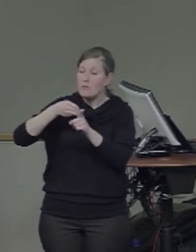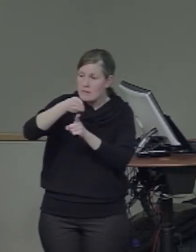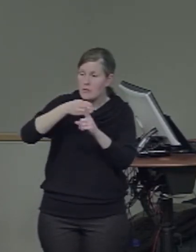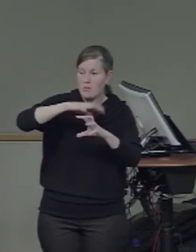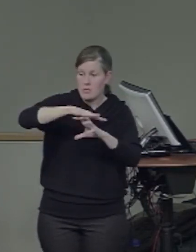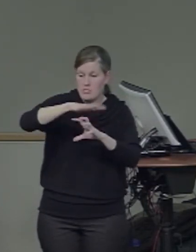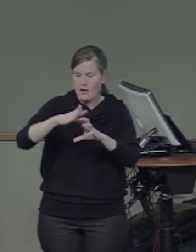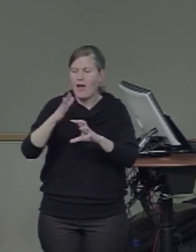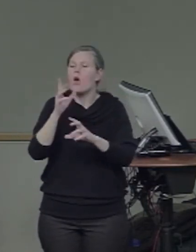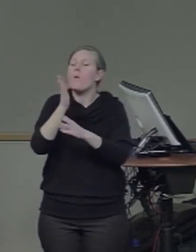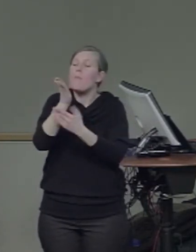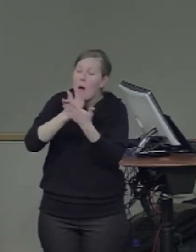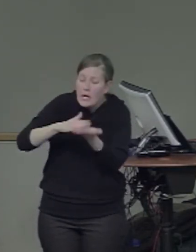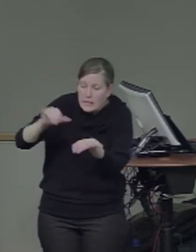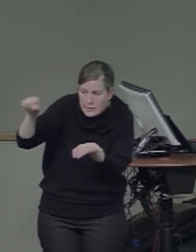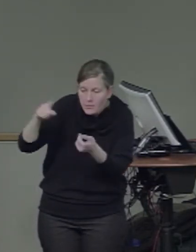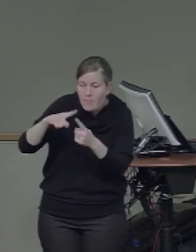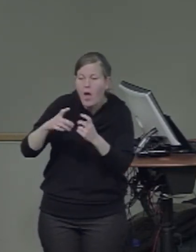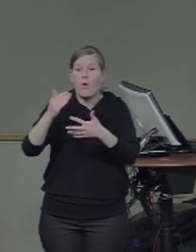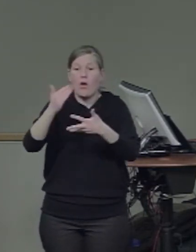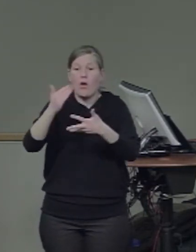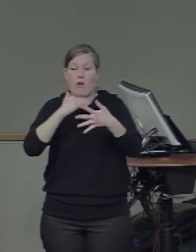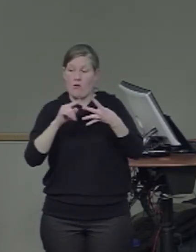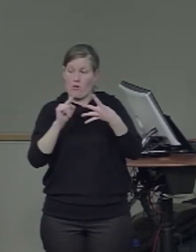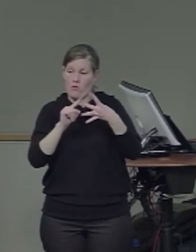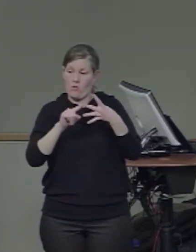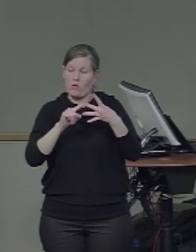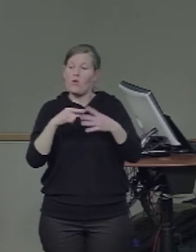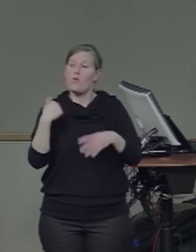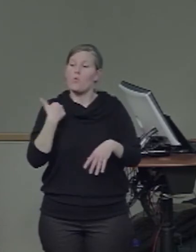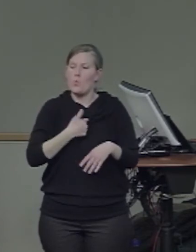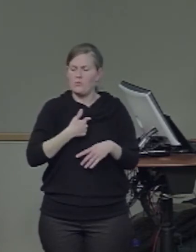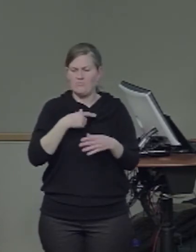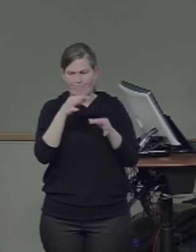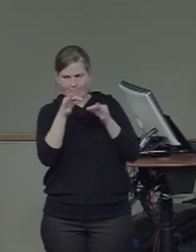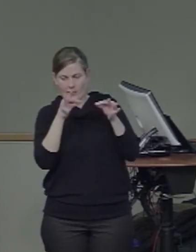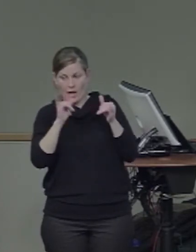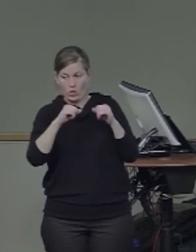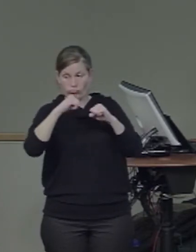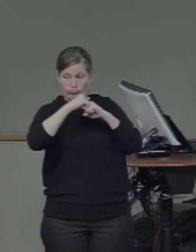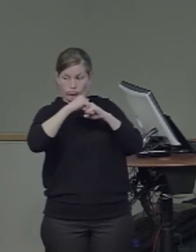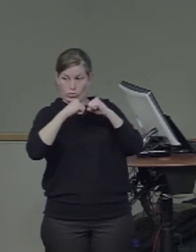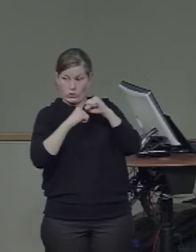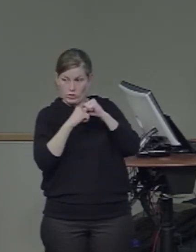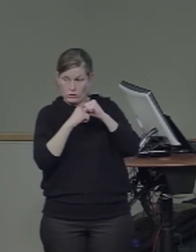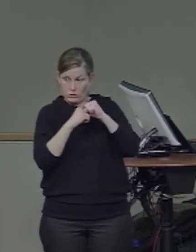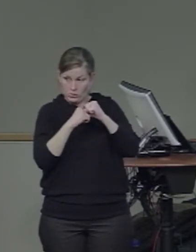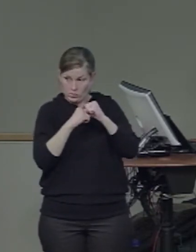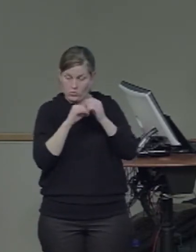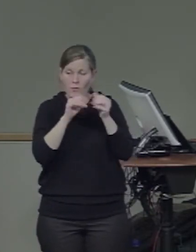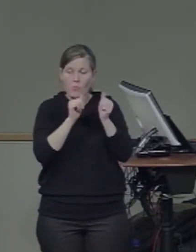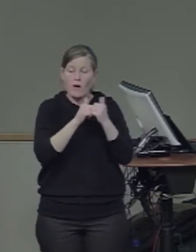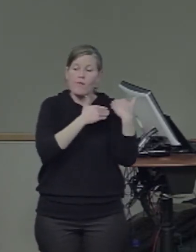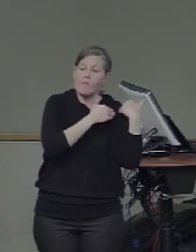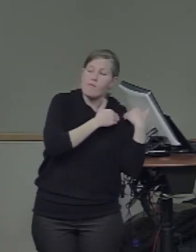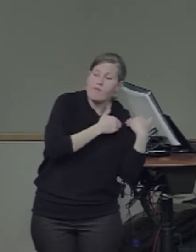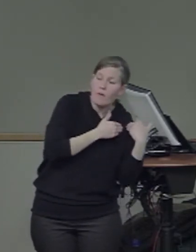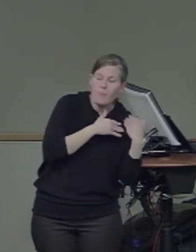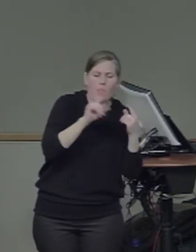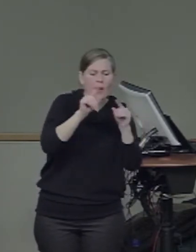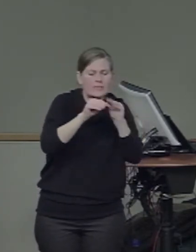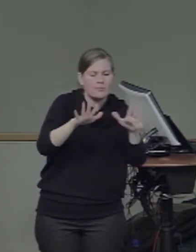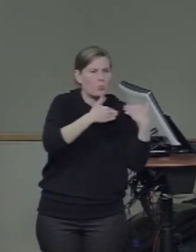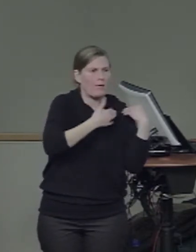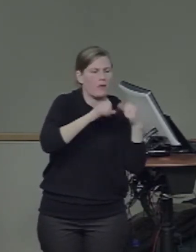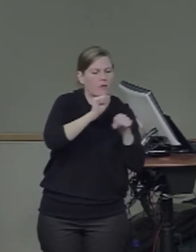claim is we can understand that organization, that partial organization, as arising through